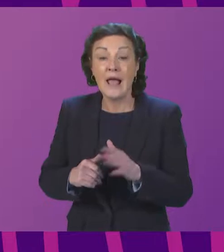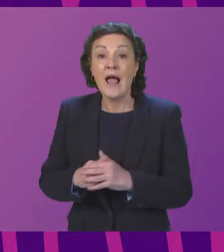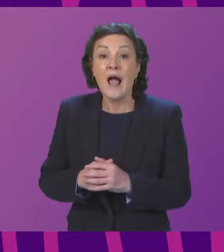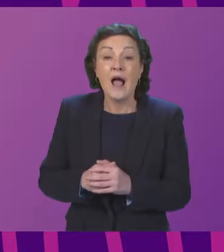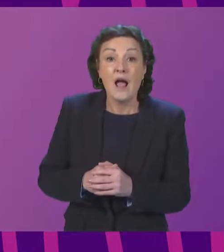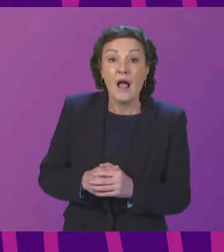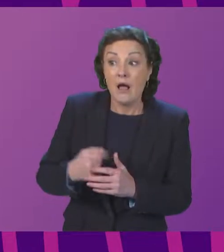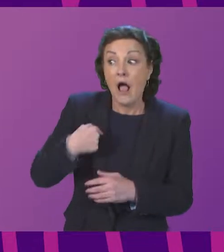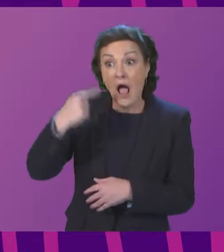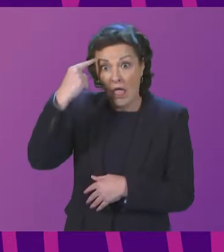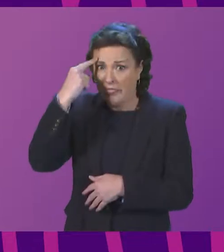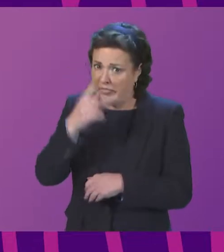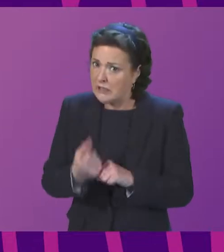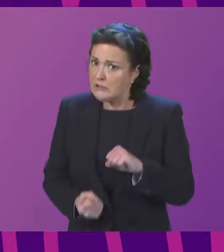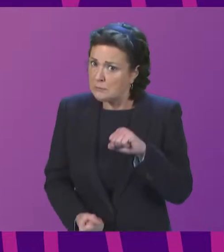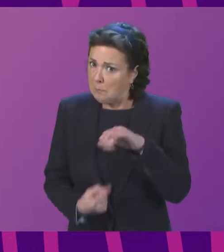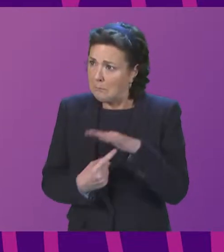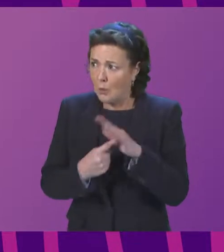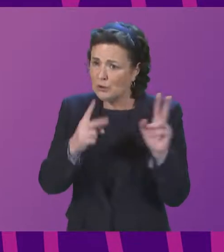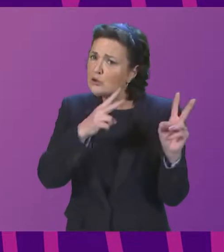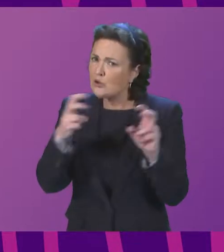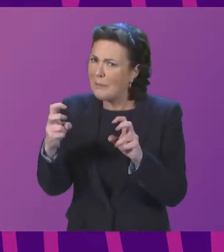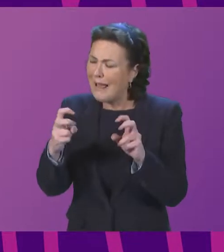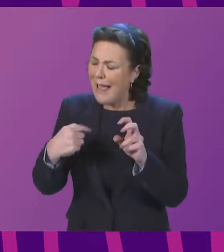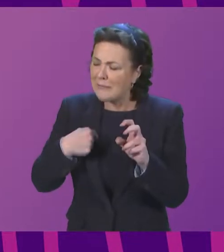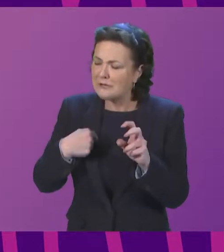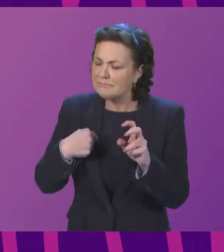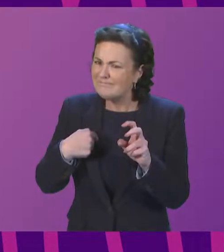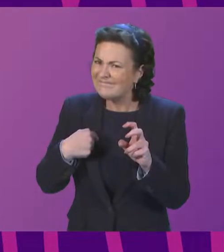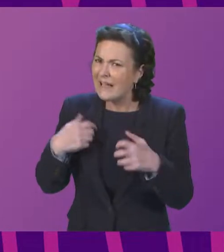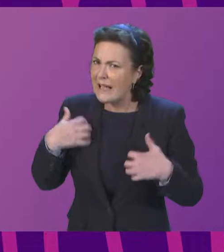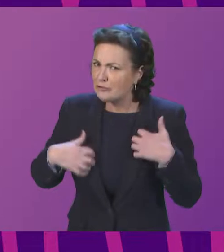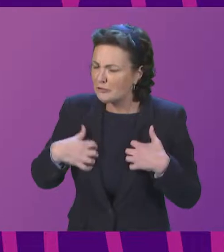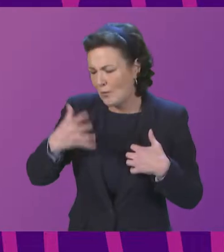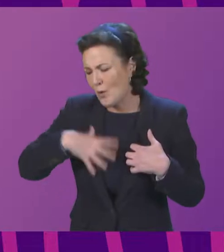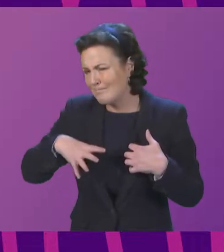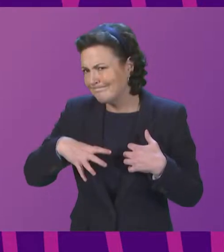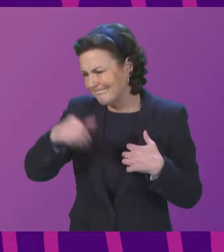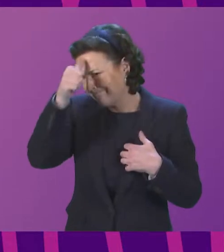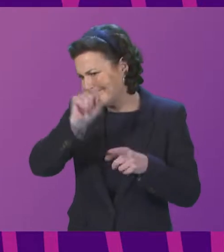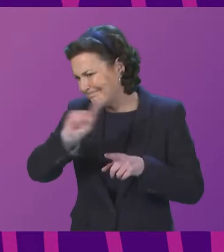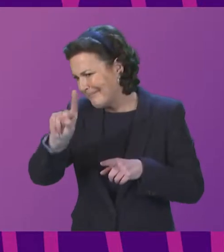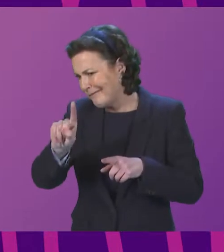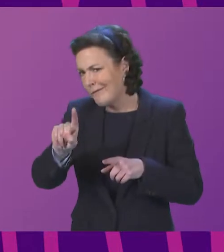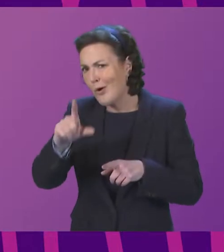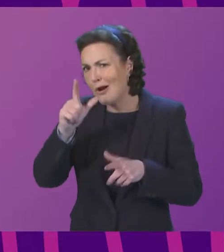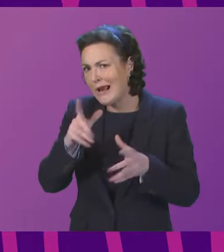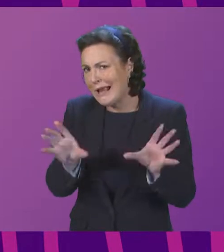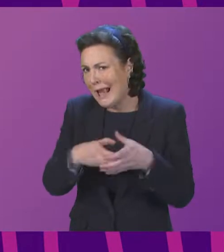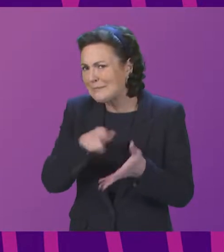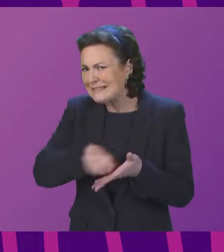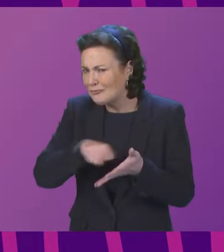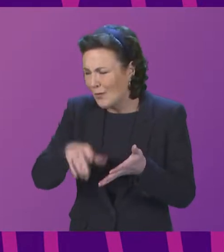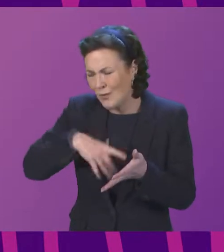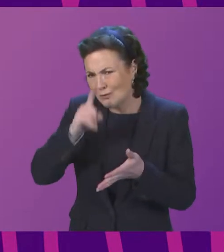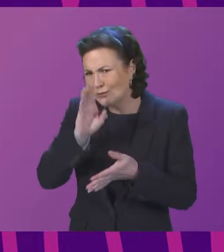Yeah I think it's a really important topic and I'd be interested to hear directly from the CABSEC as well. I